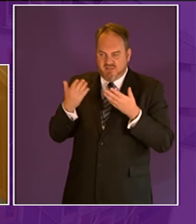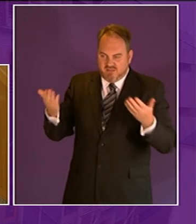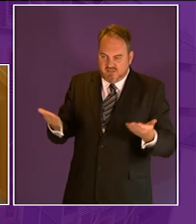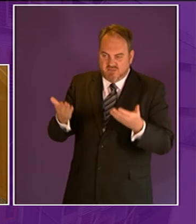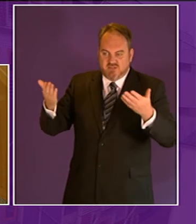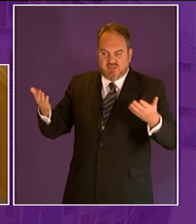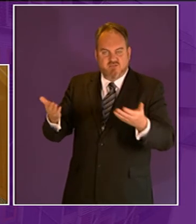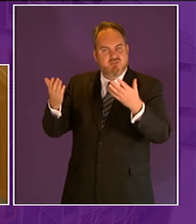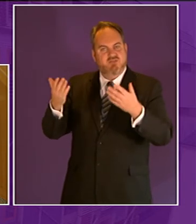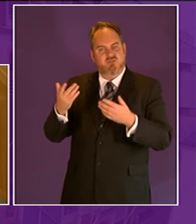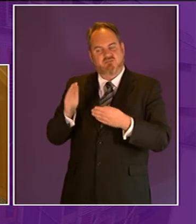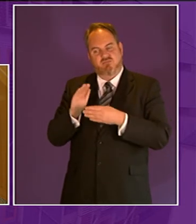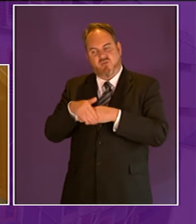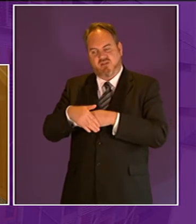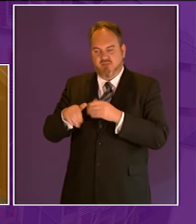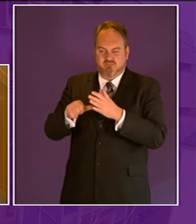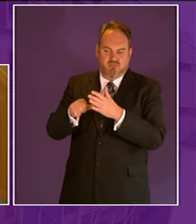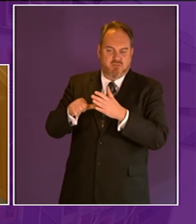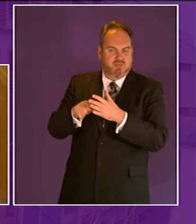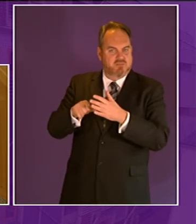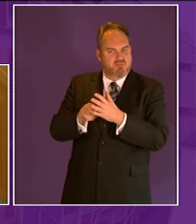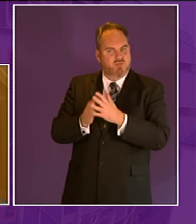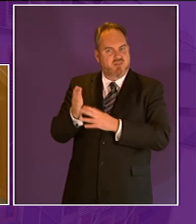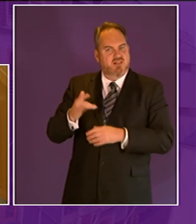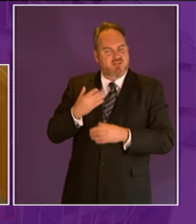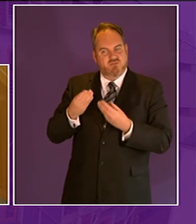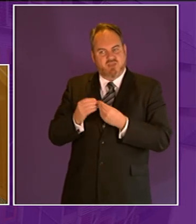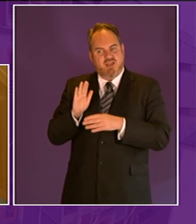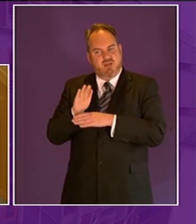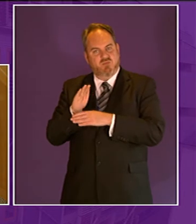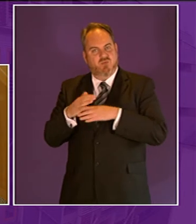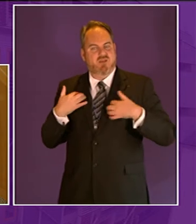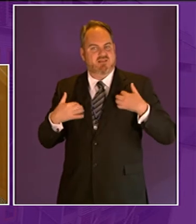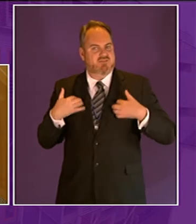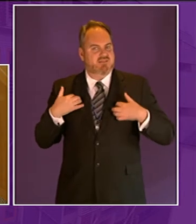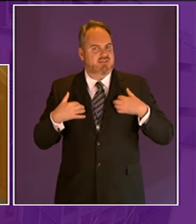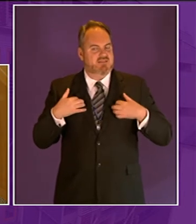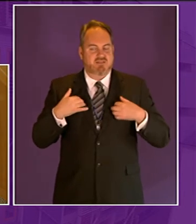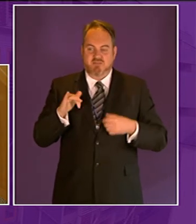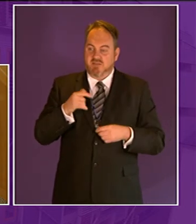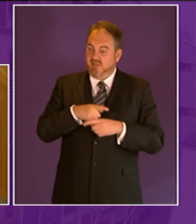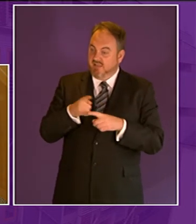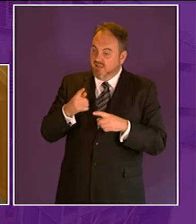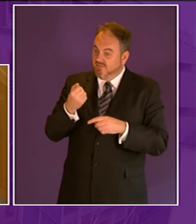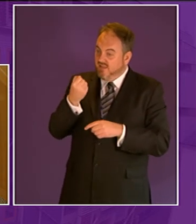this scheme not only enables young carers to get on but also to find employment as many jobs require experience